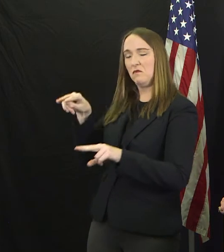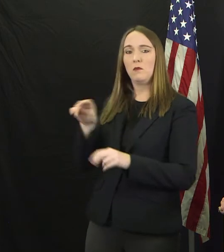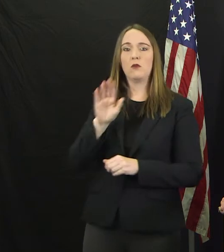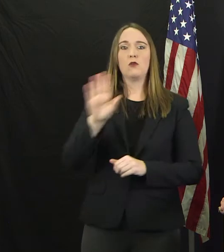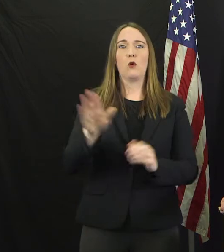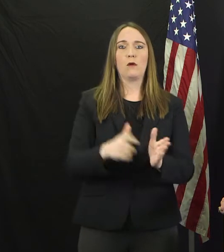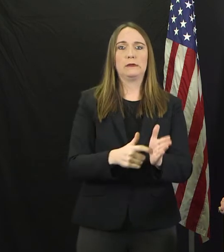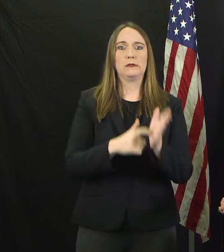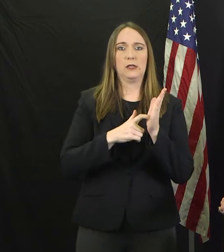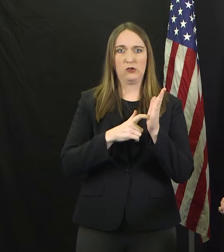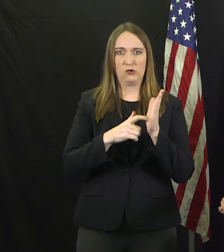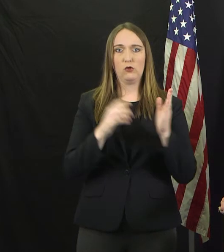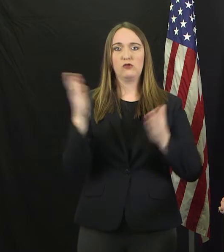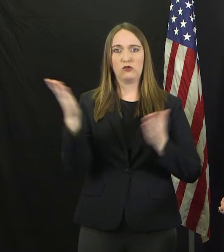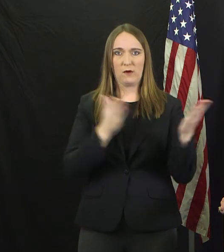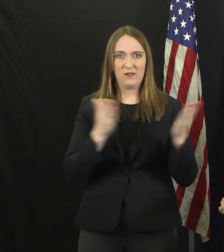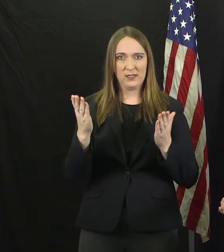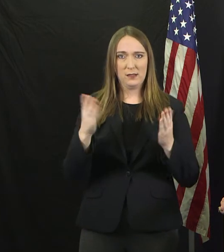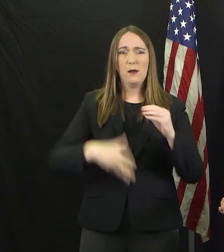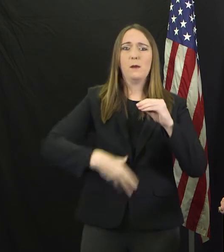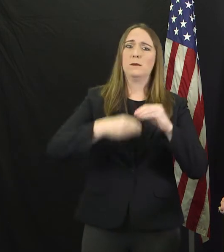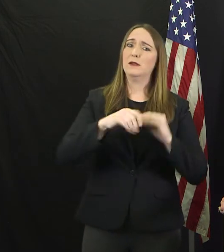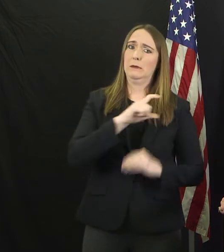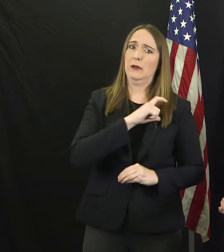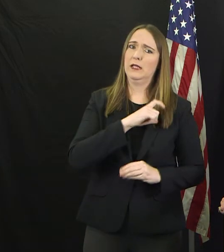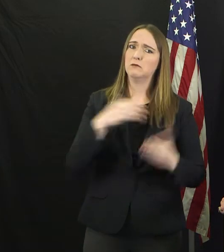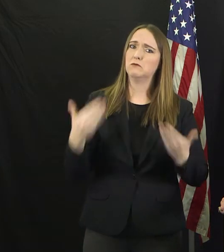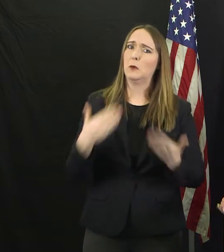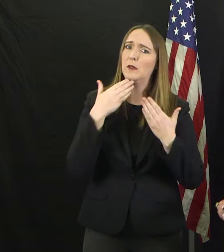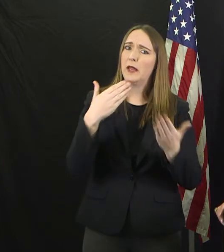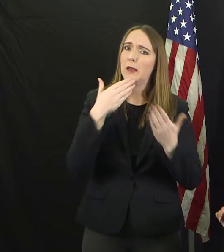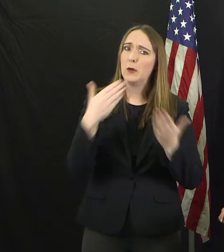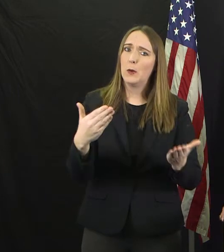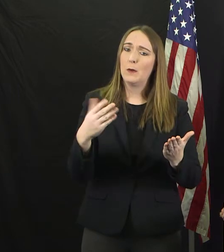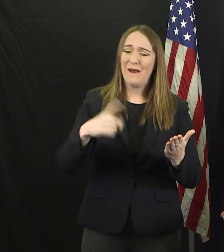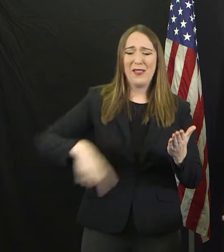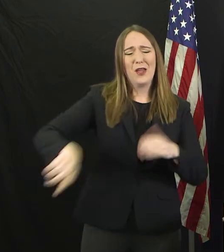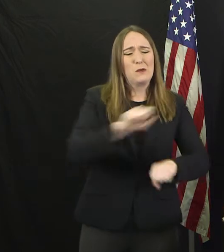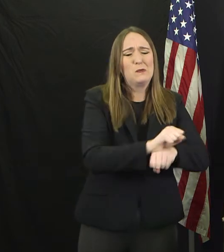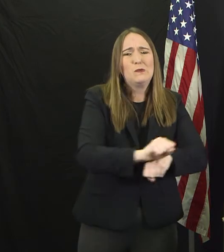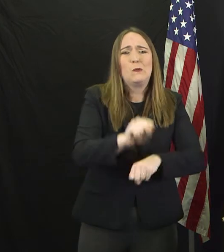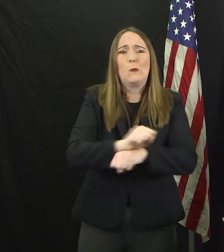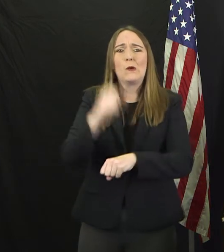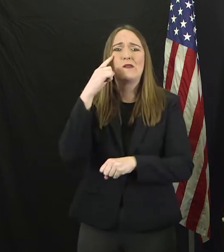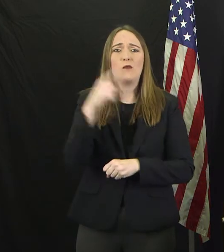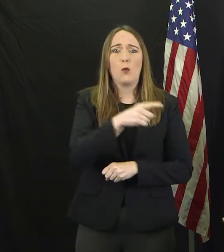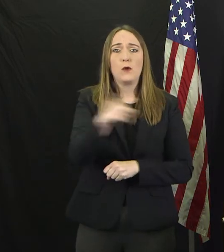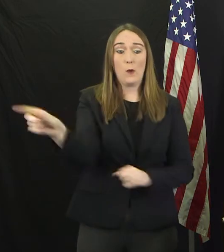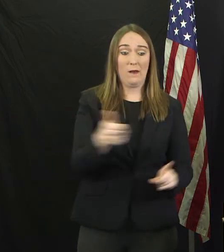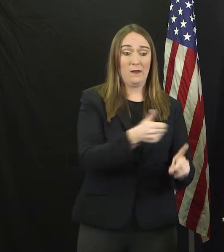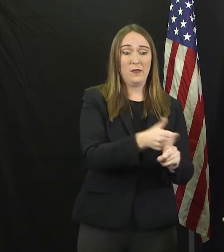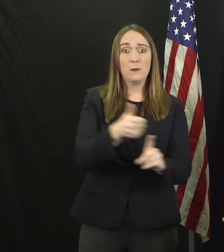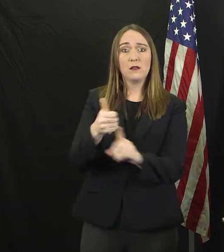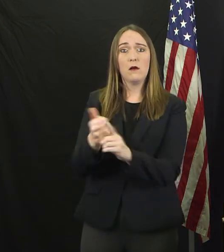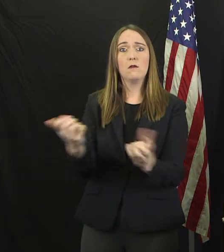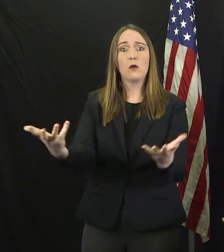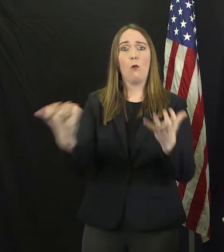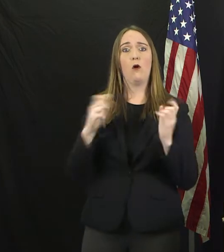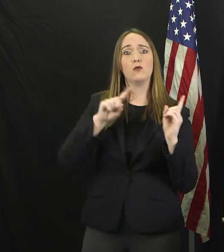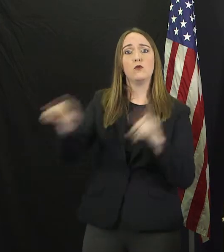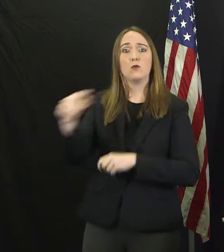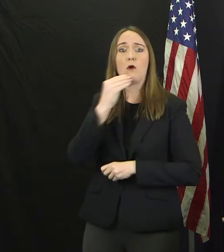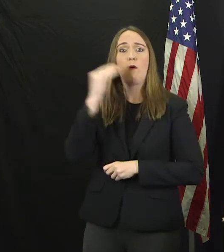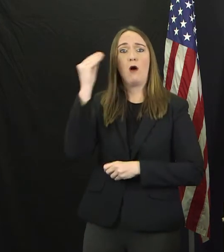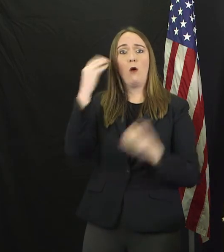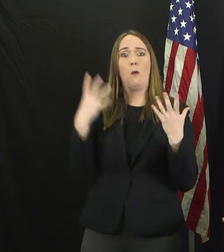your water, whatever you might need, they're working hard on your behalf and trying to stay safe so they go home to their families